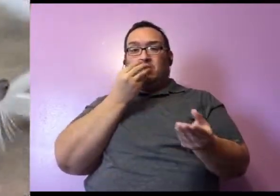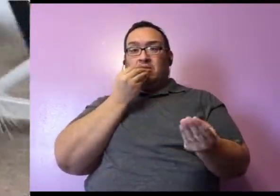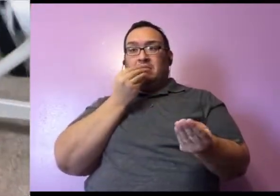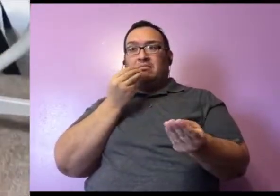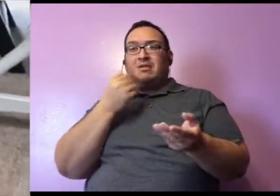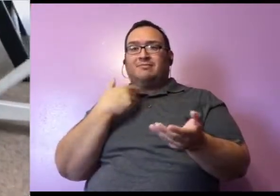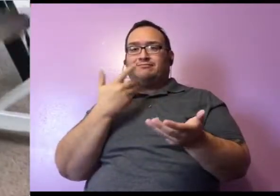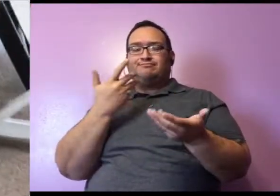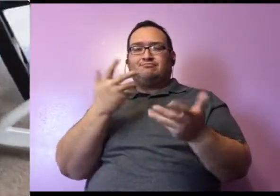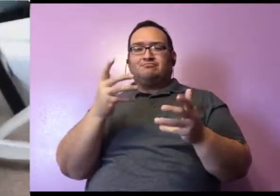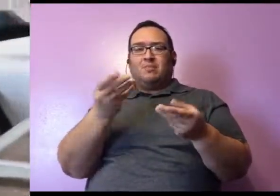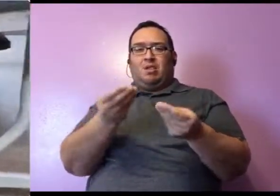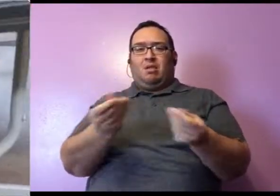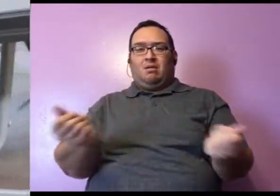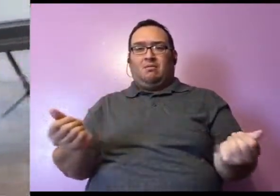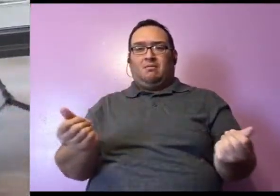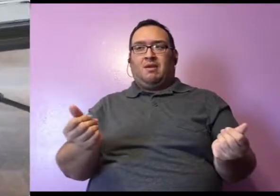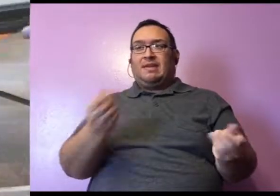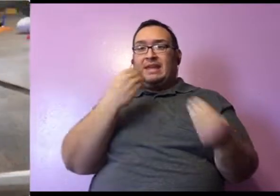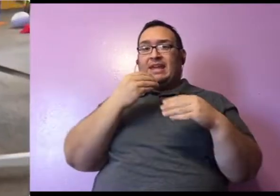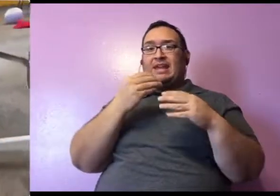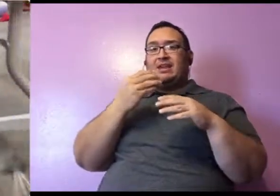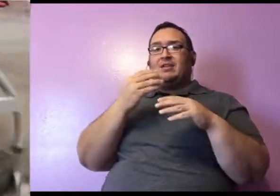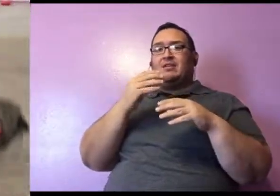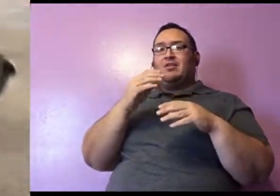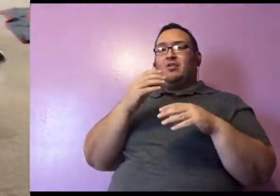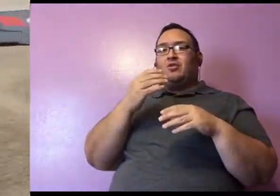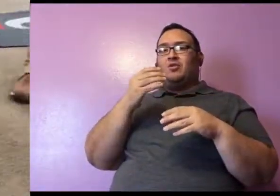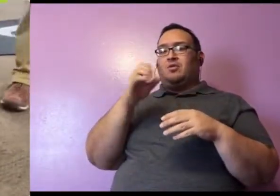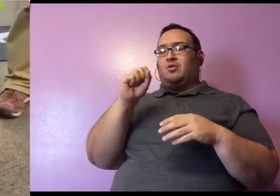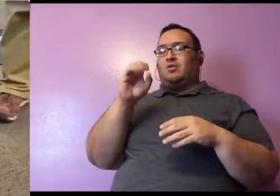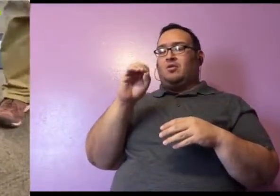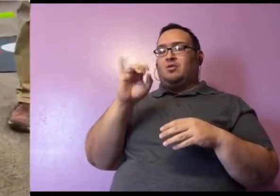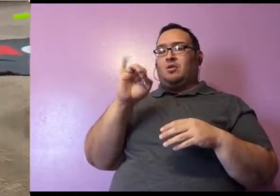solid food and got her used to all sorts of sights and sounds.